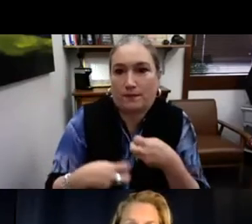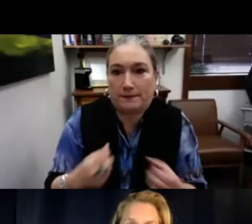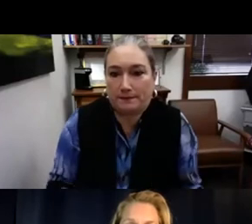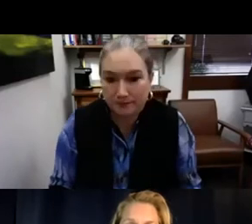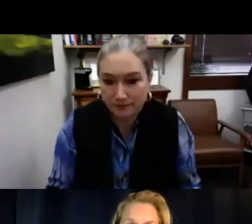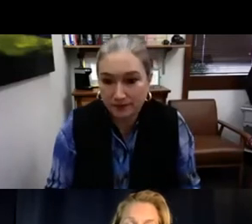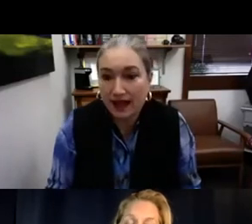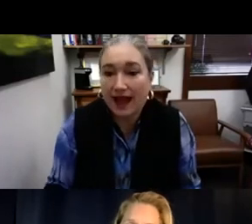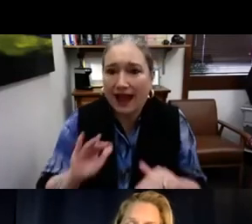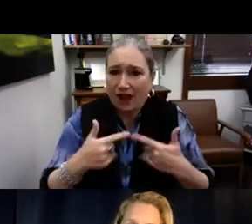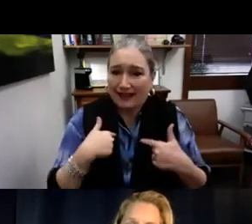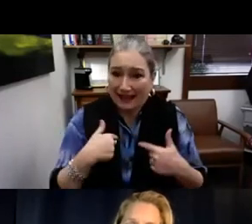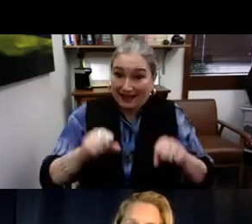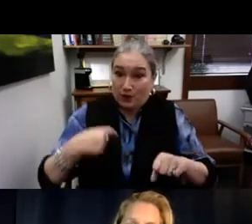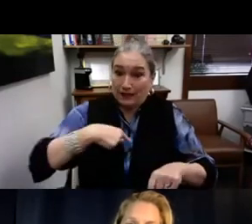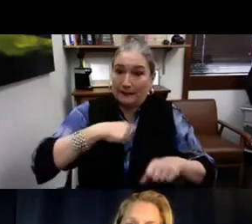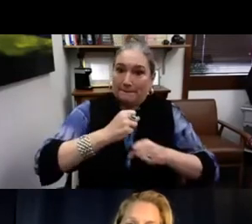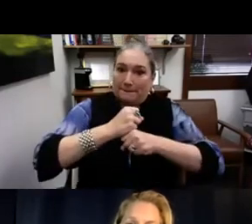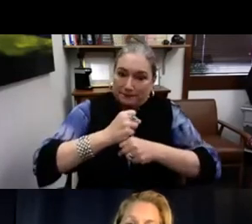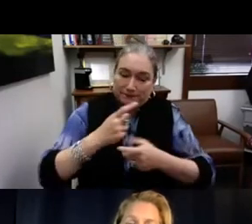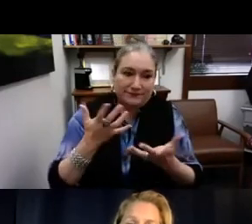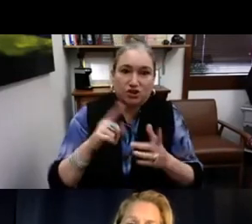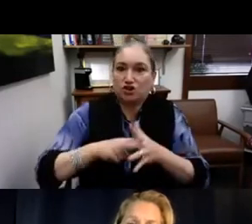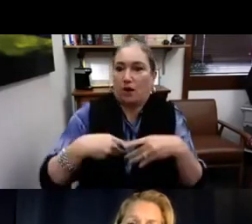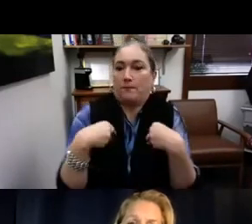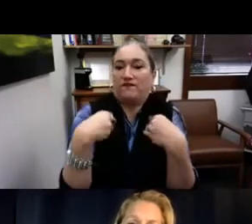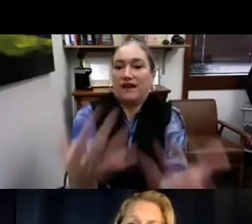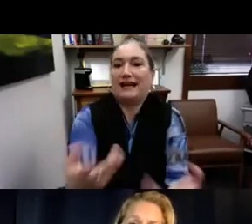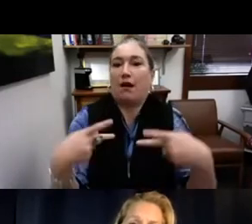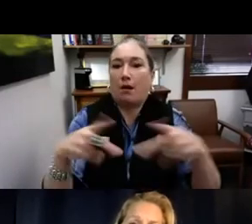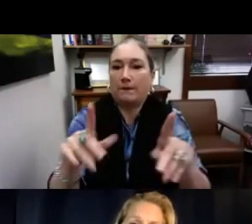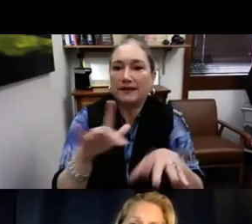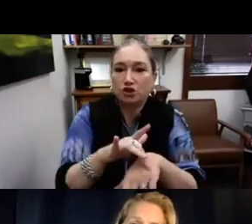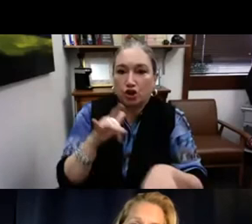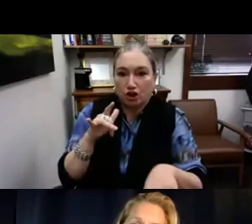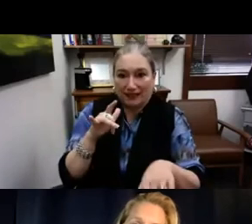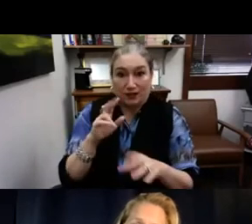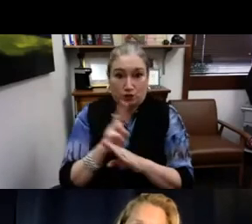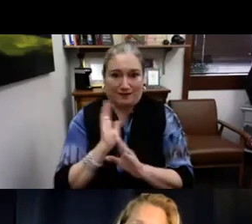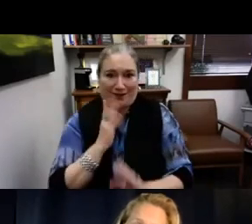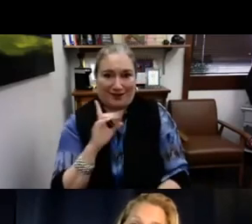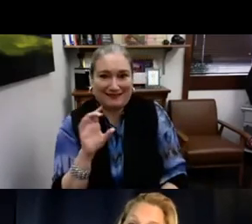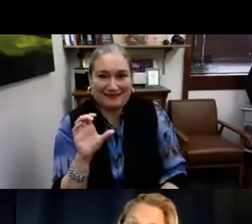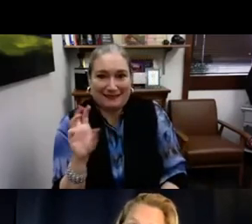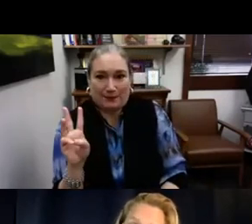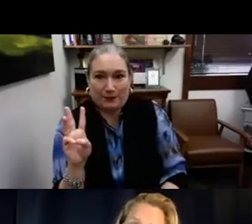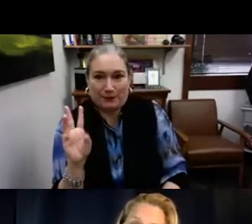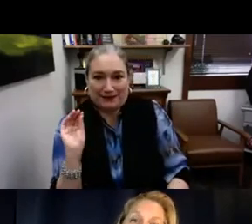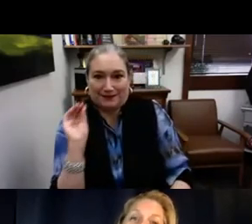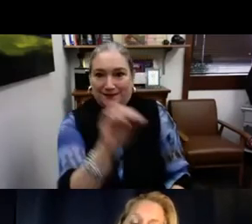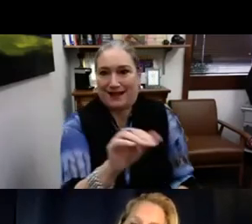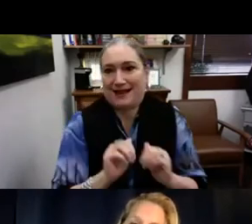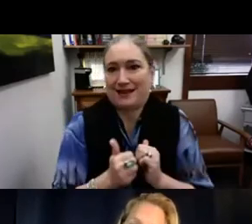right guidance. That's the crux of the problem. So how can we start to provide opportunities earlier